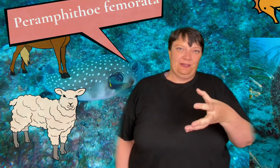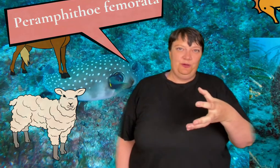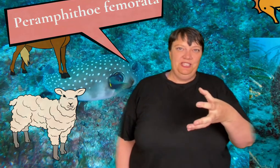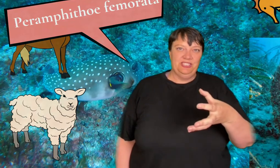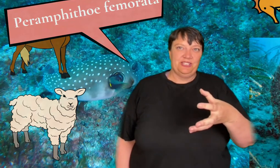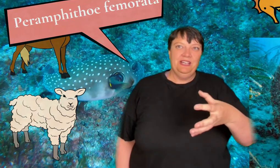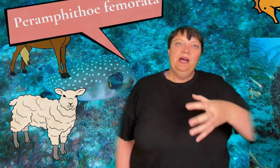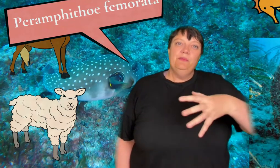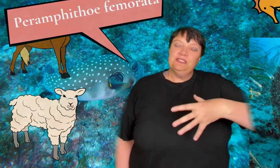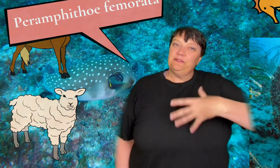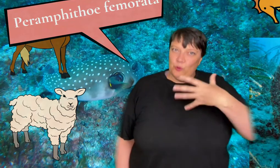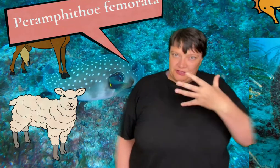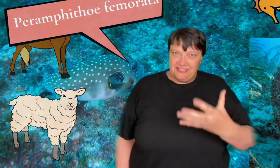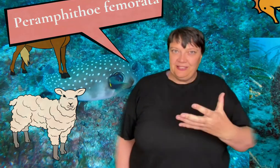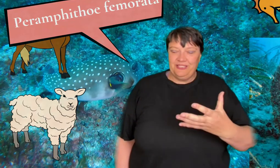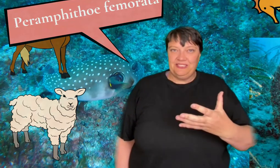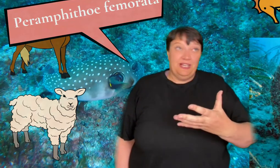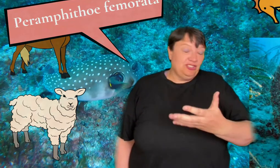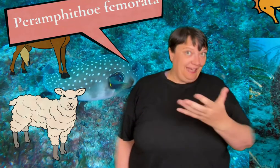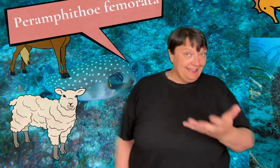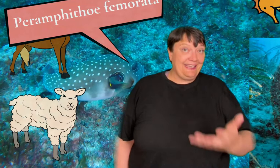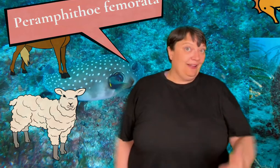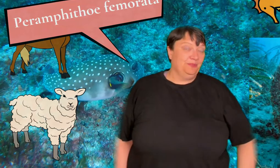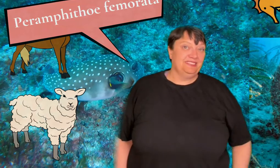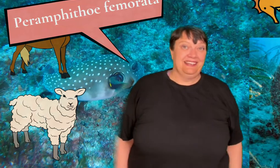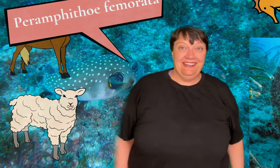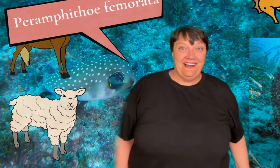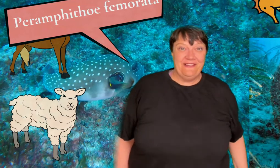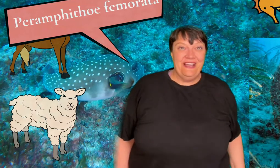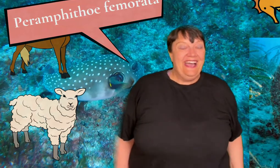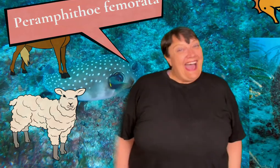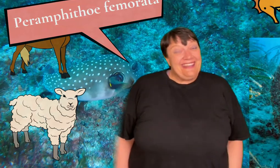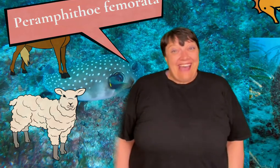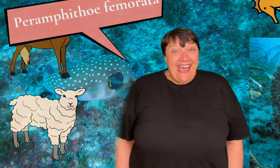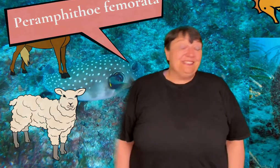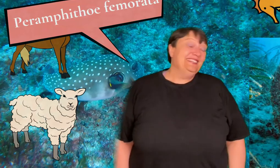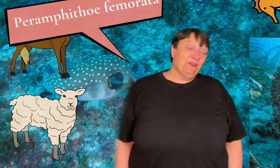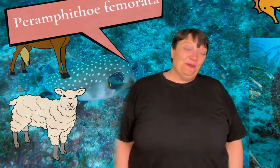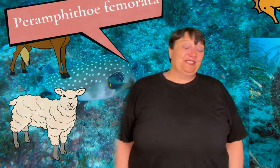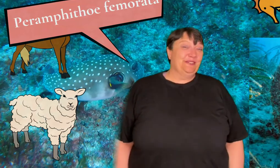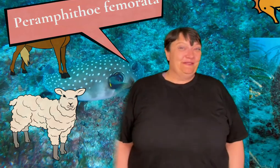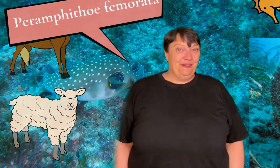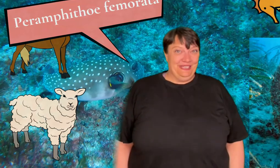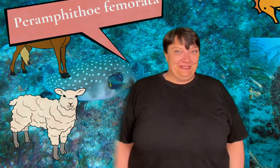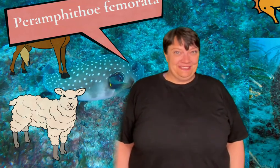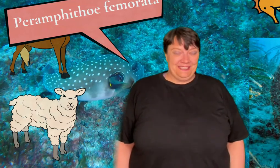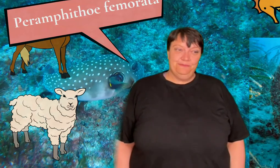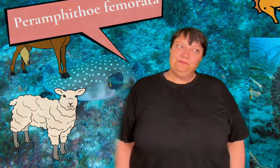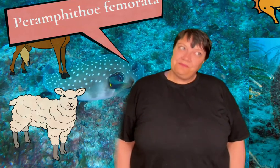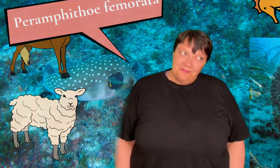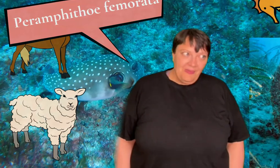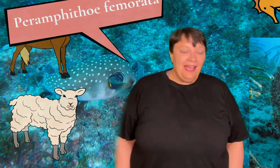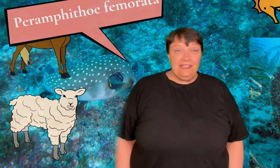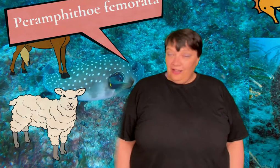the little creature because of course the silk is stretchy and the kelp is still alive and that is also very interesting.